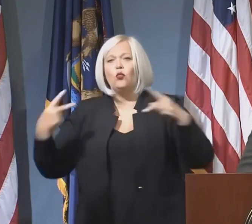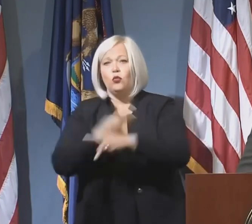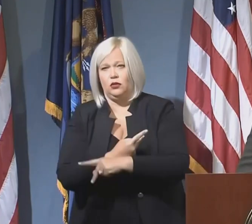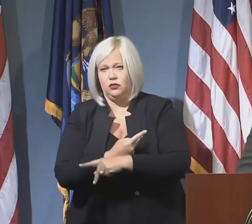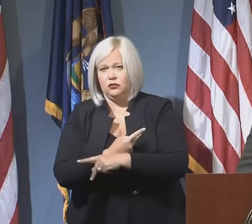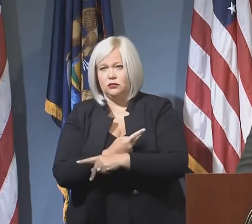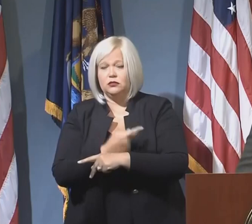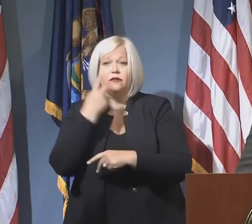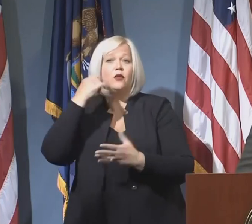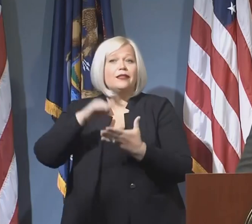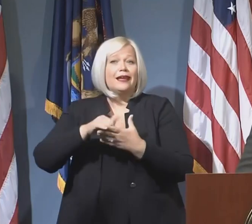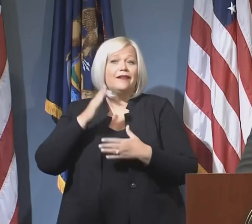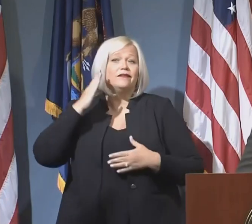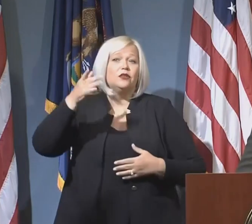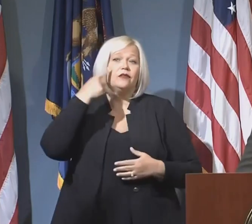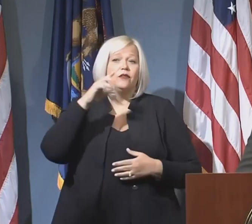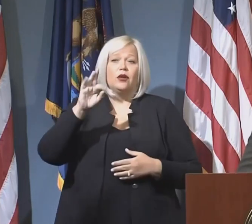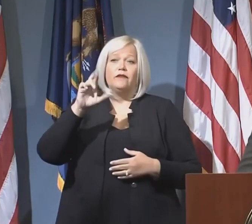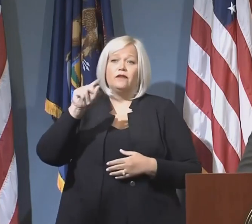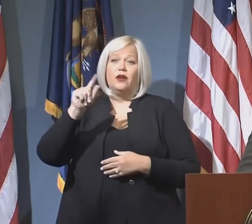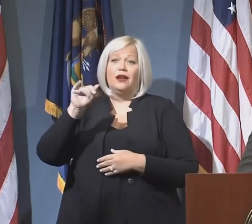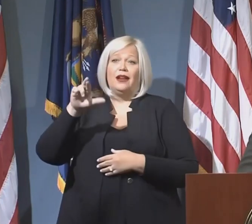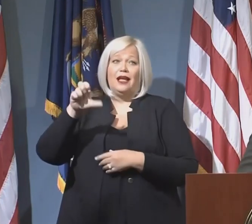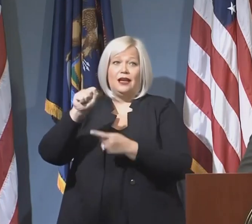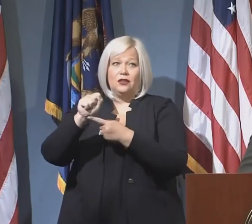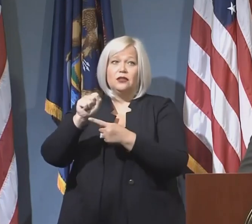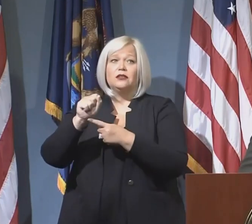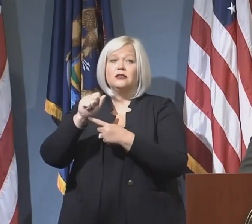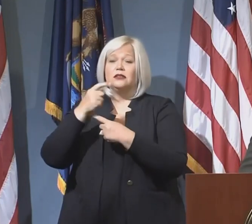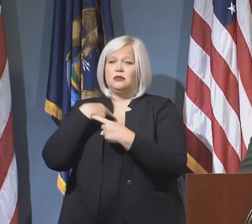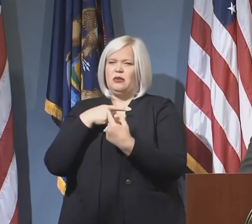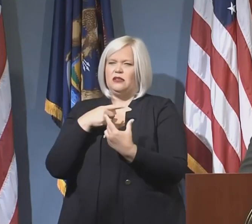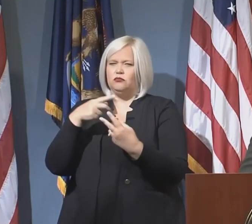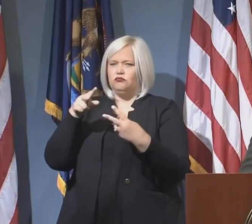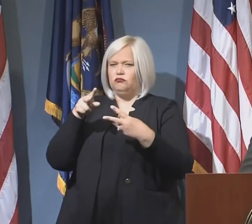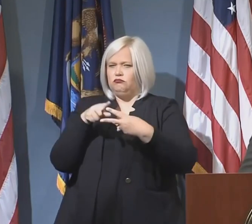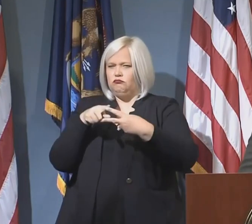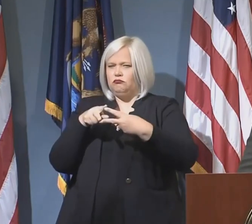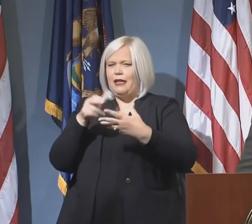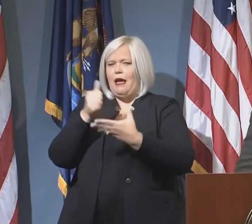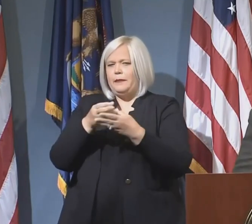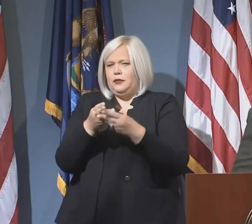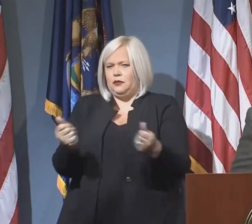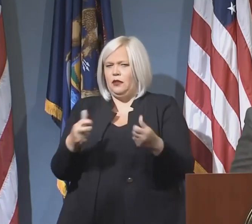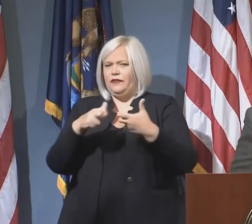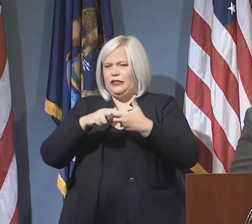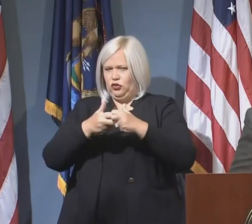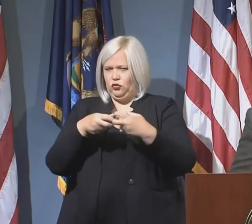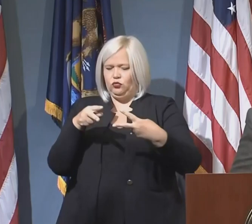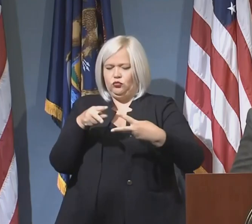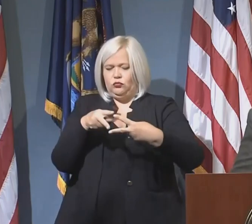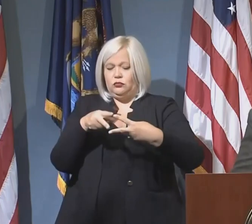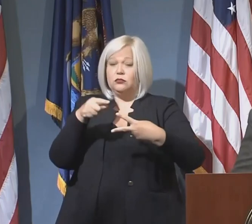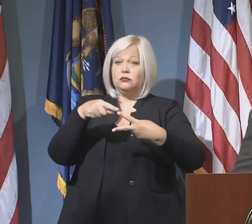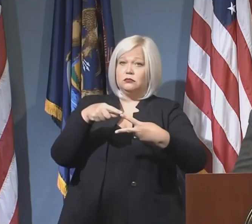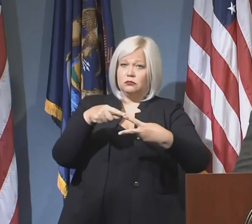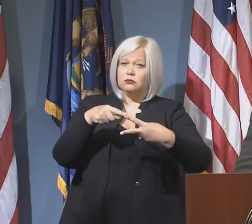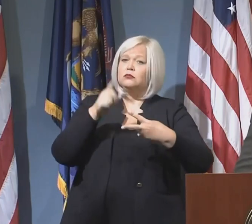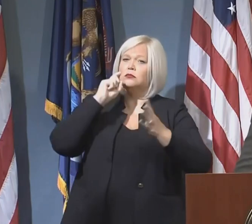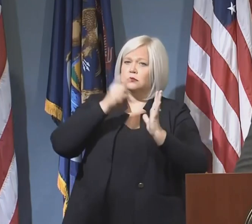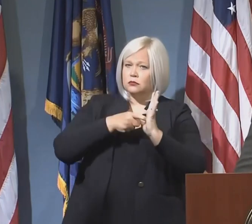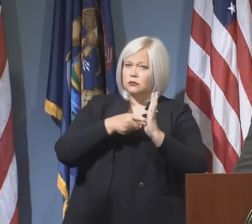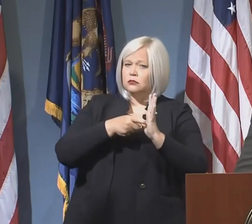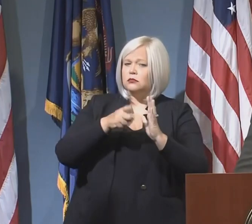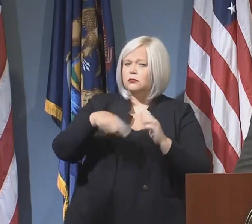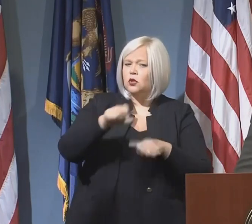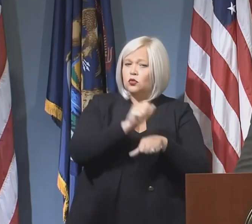response to this need, the Governor's Future for Frontliners program will address two critical needs in our industry. The first is to recognize and